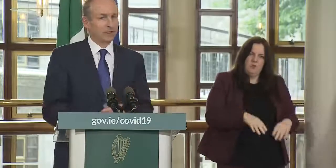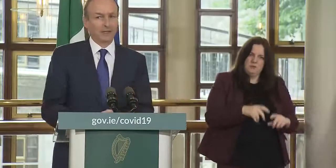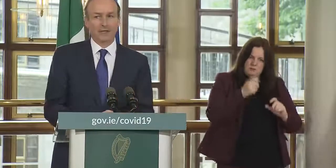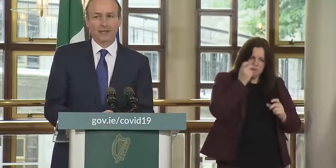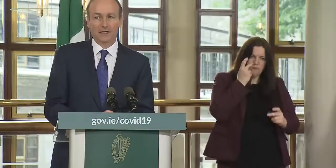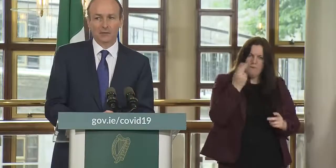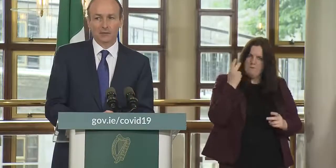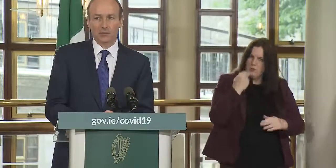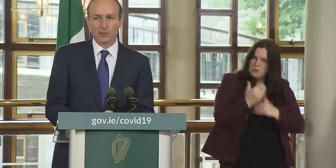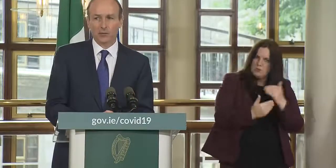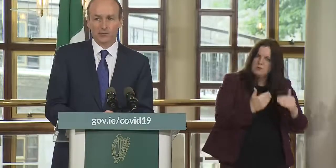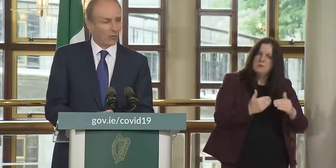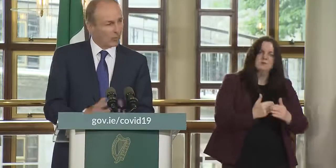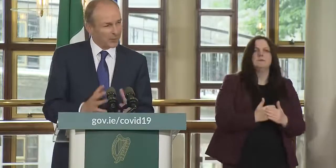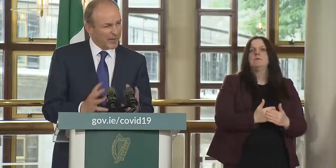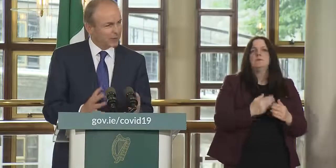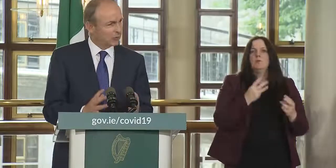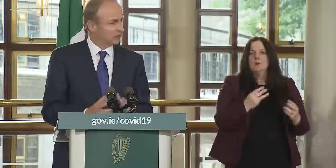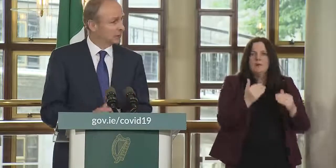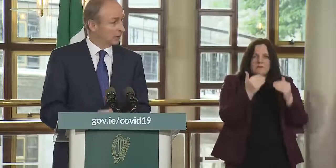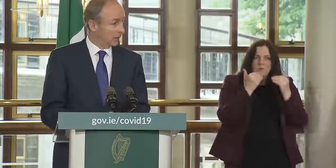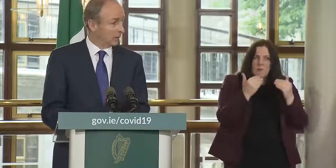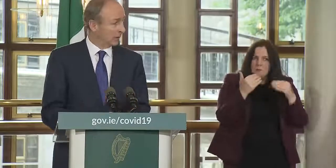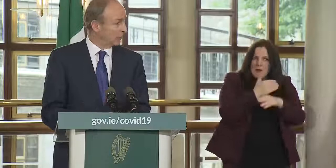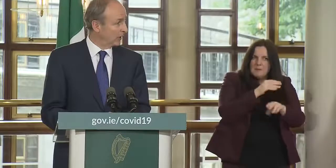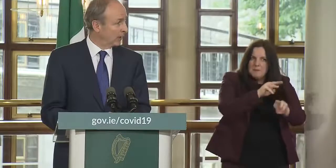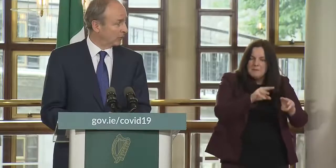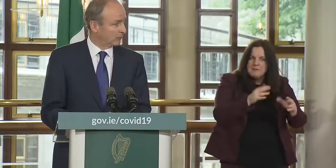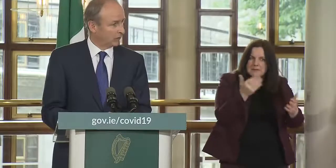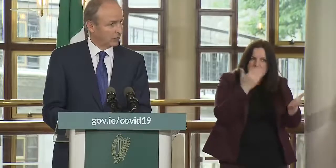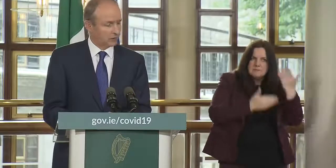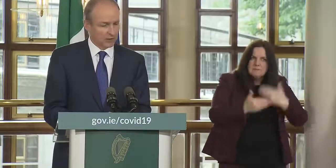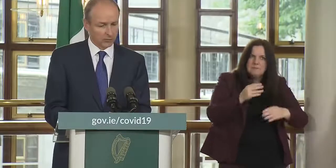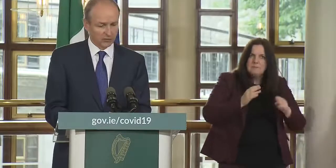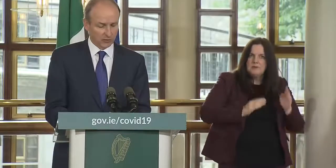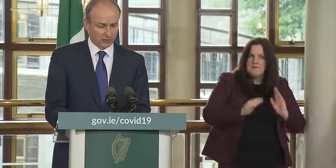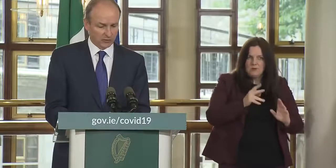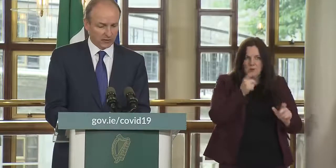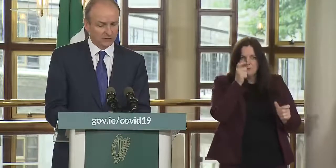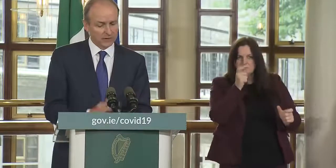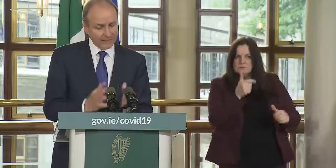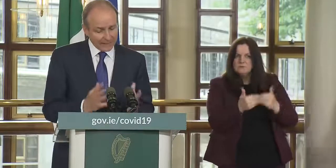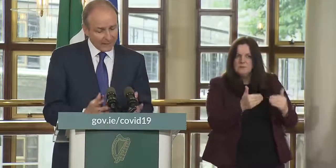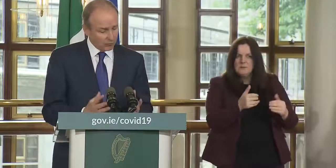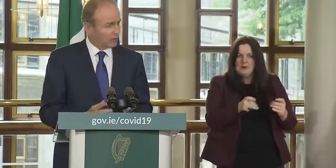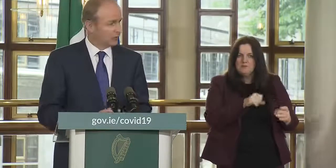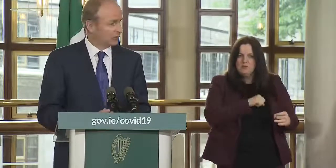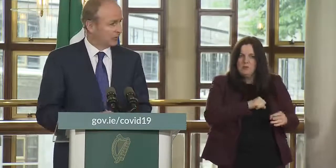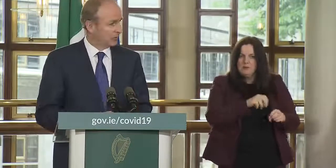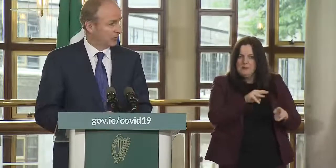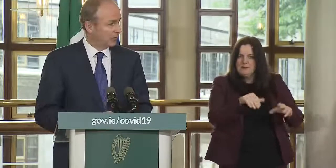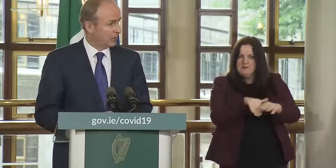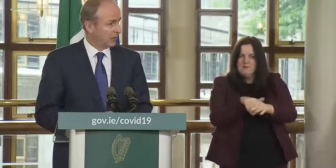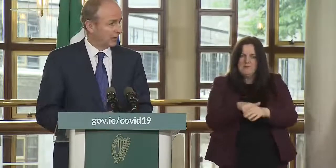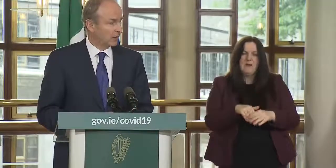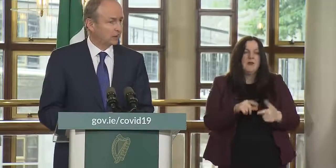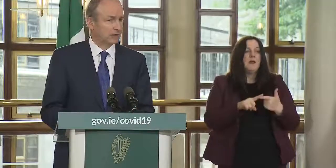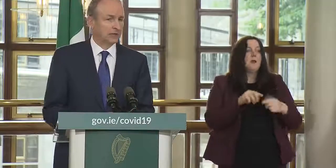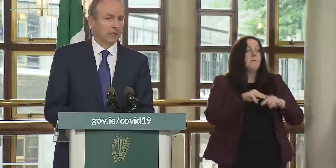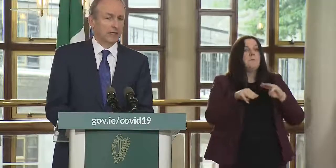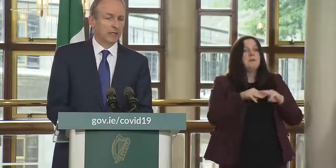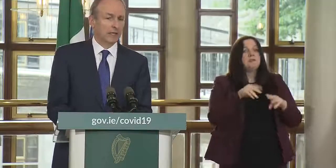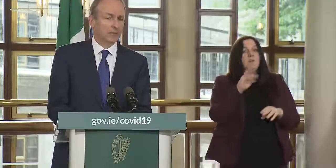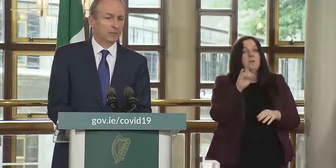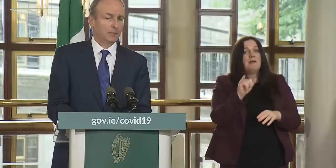review uh i think it will be informed by behavior and the behavior of the key principles involved in relation to minister barry